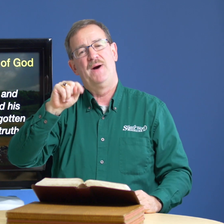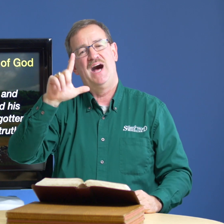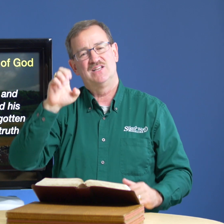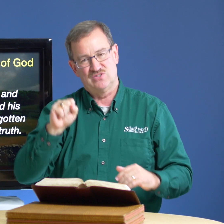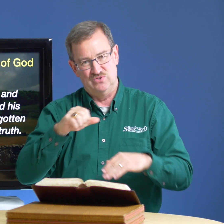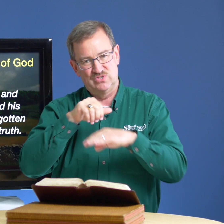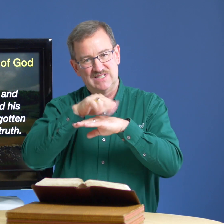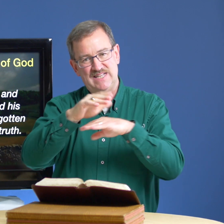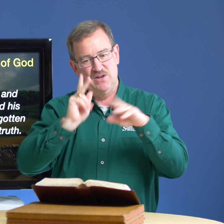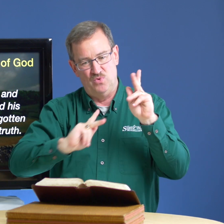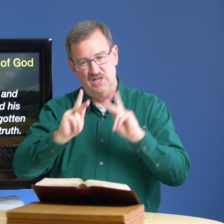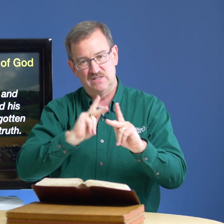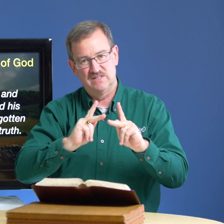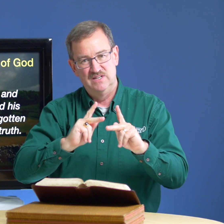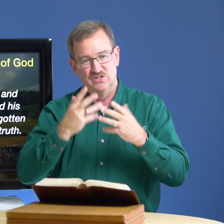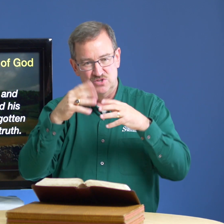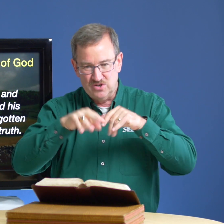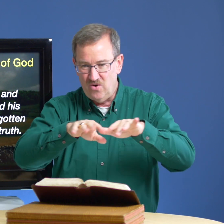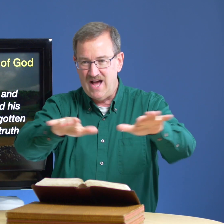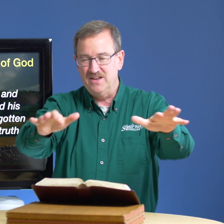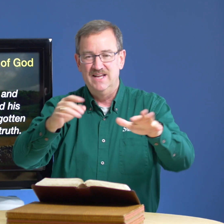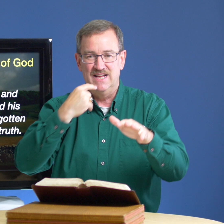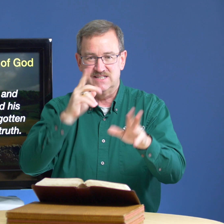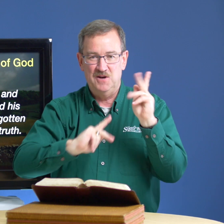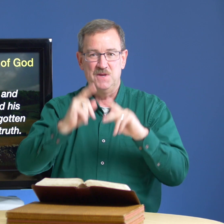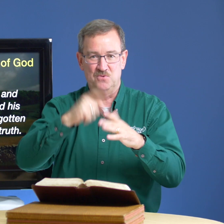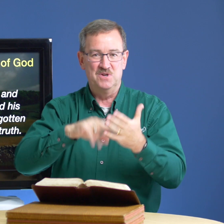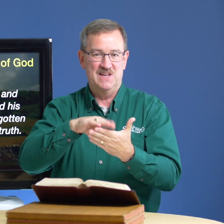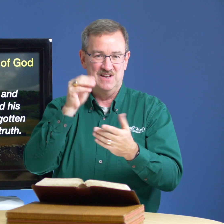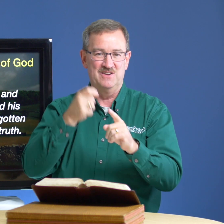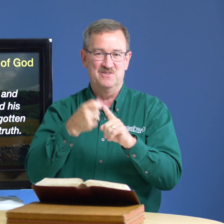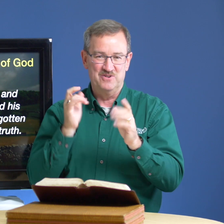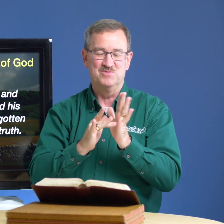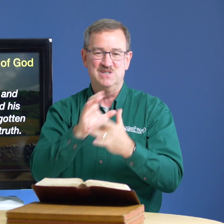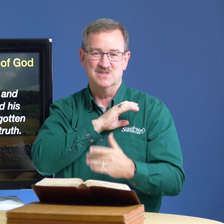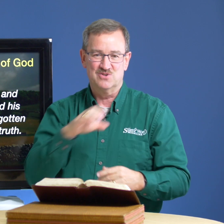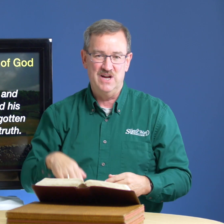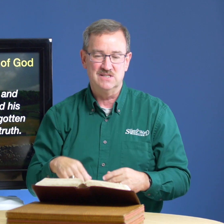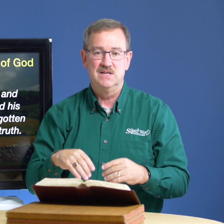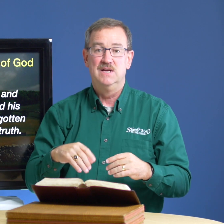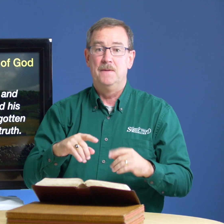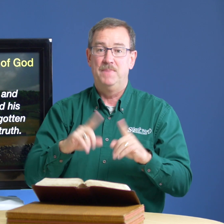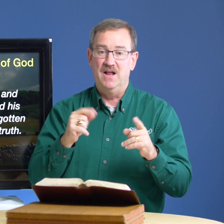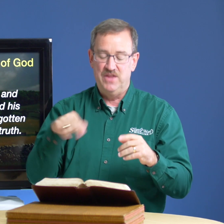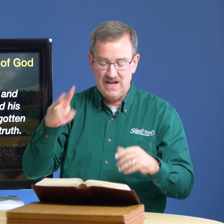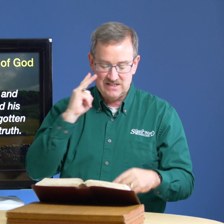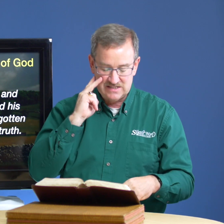apostles sent ones to go out and tell people what they had learned from jesus christ but they got to